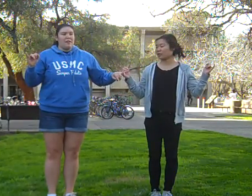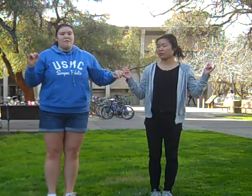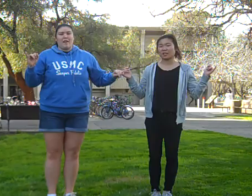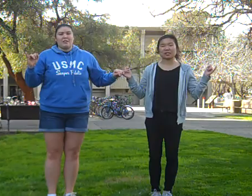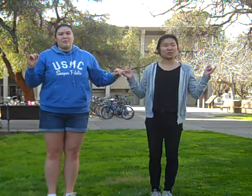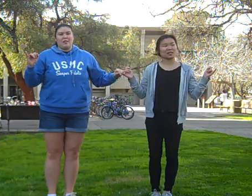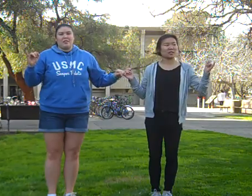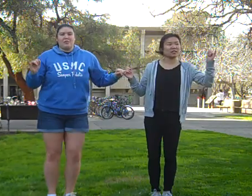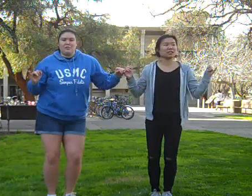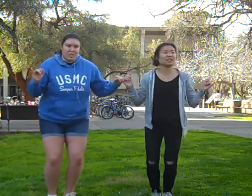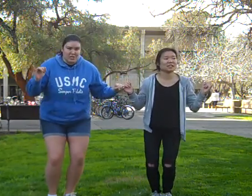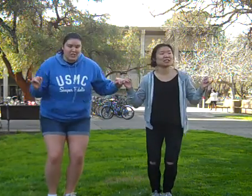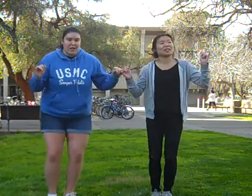friends with you. Cha-cha-cha.